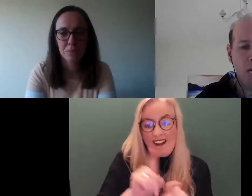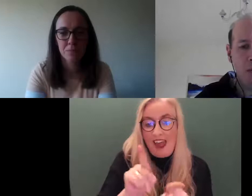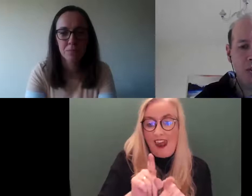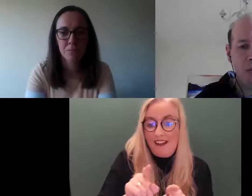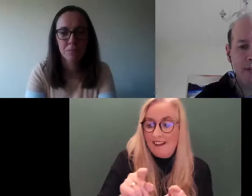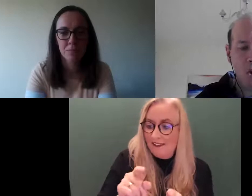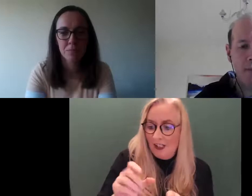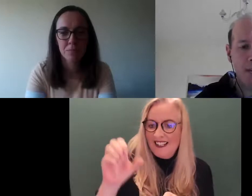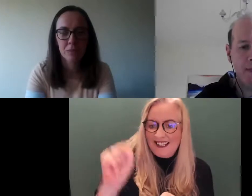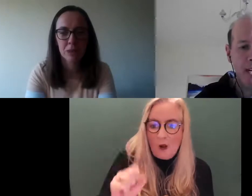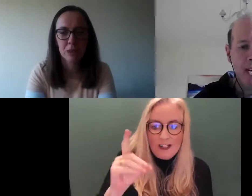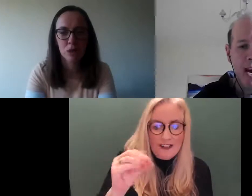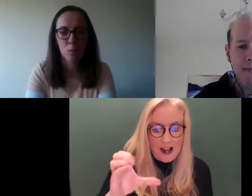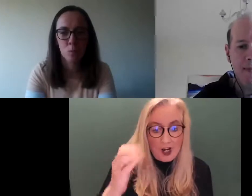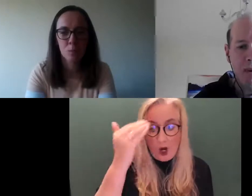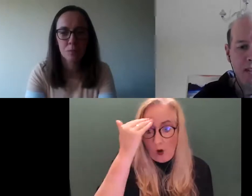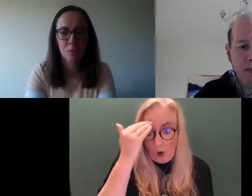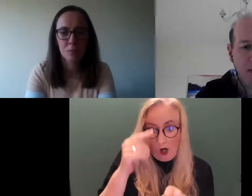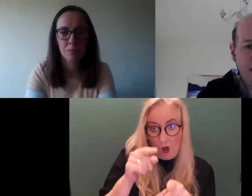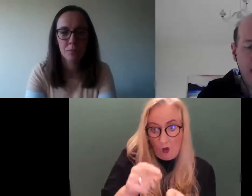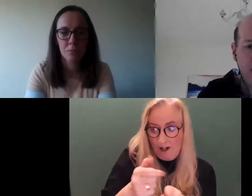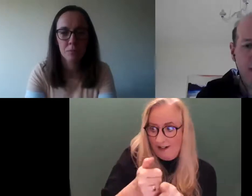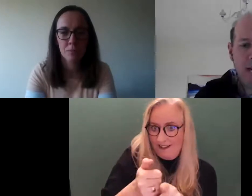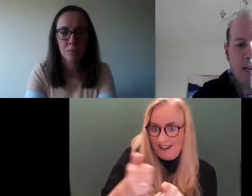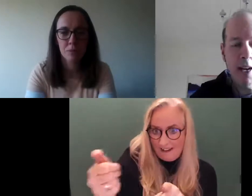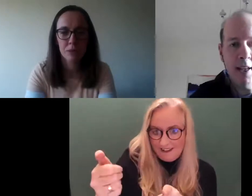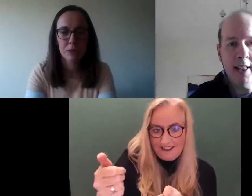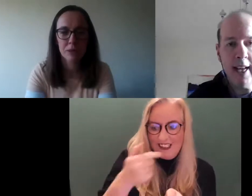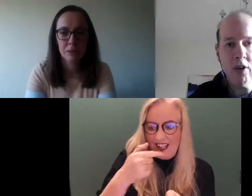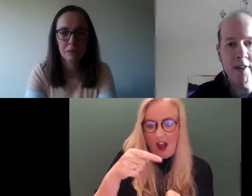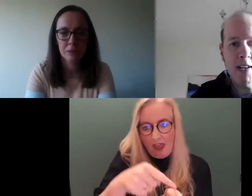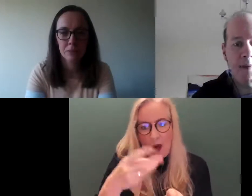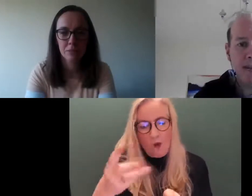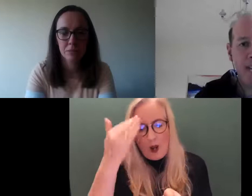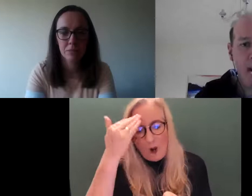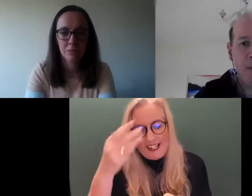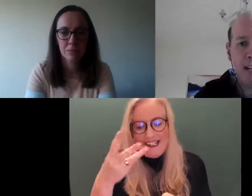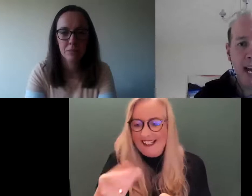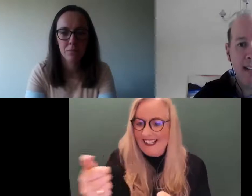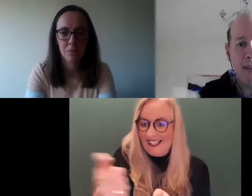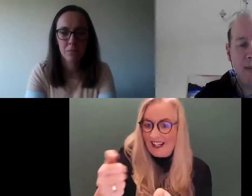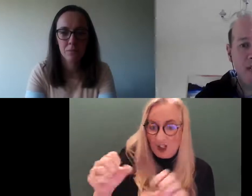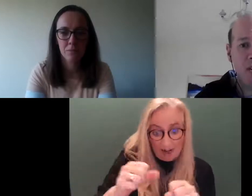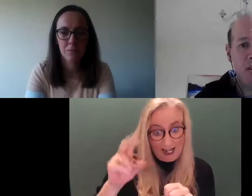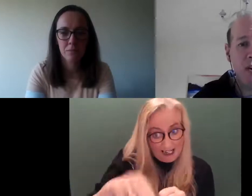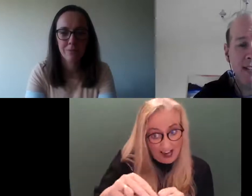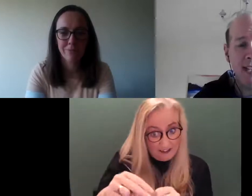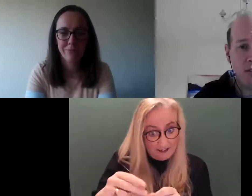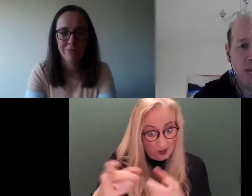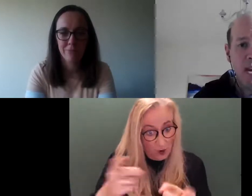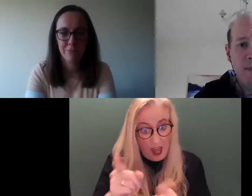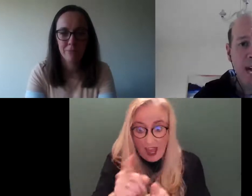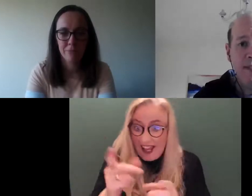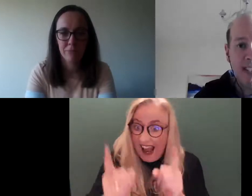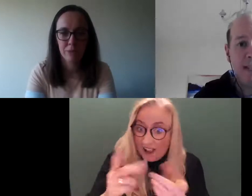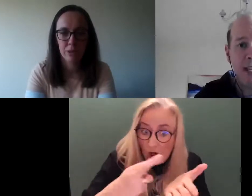know, or once you inform them, well, this person is hearing impaired, they'll need the text service. They'd be able to operate that, they'd have a register, or else